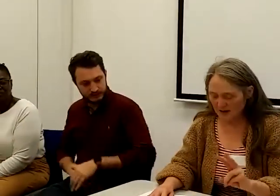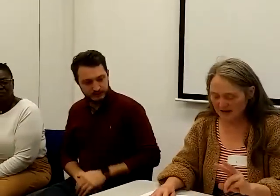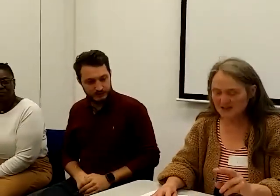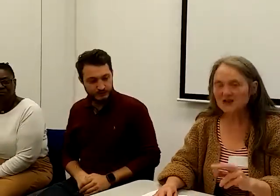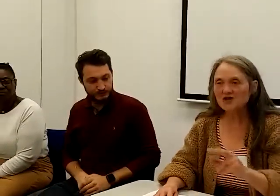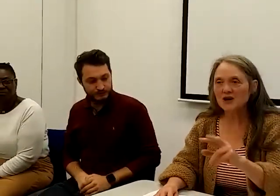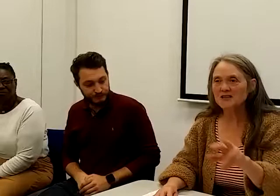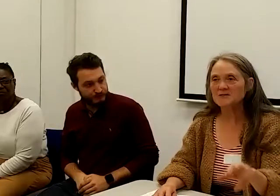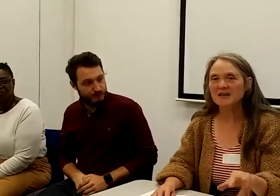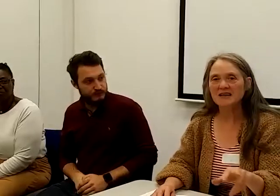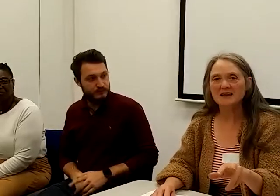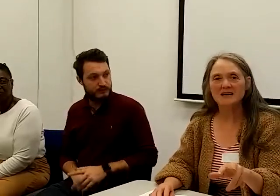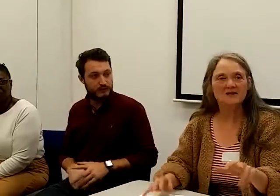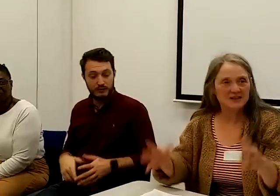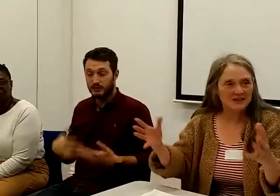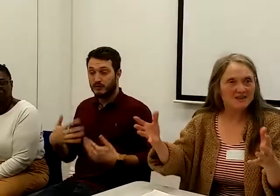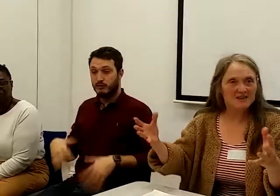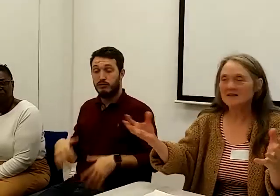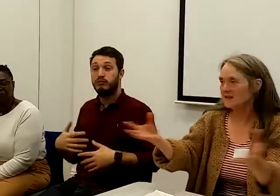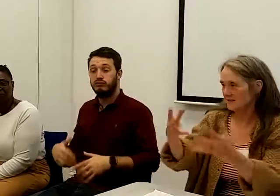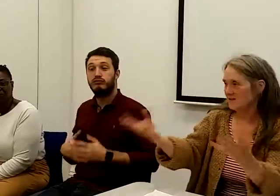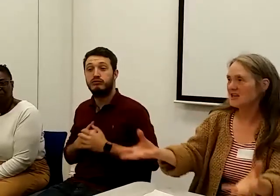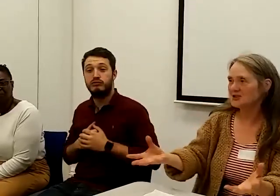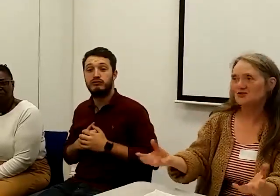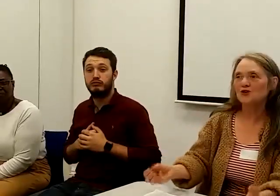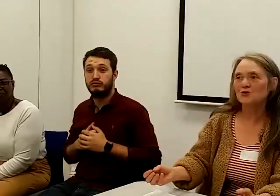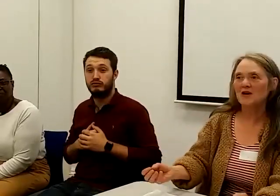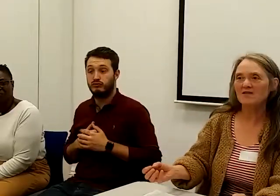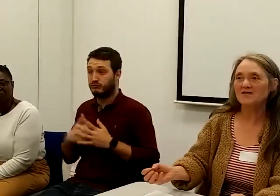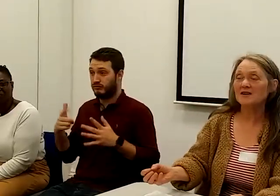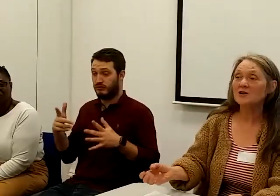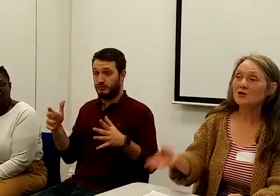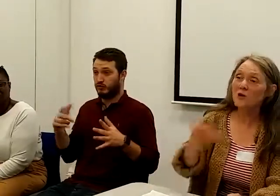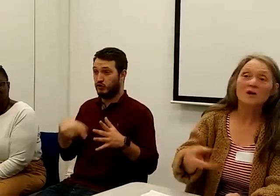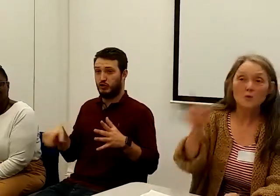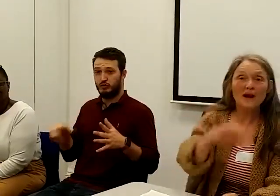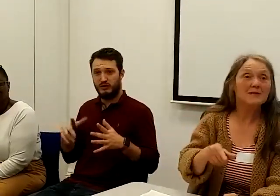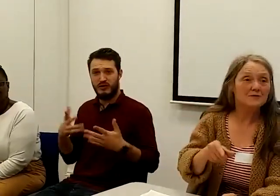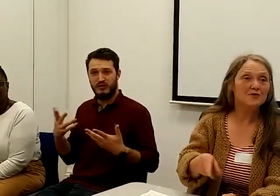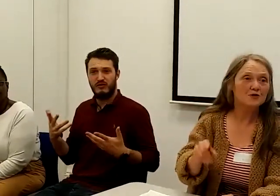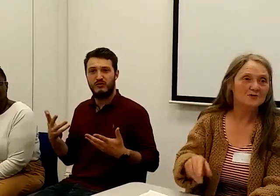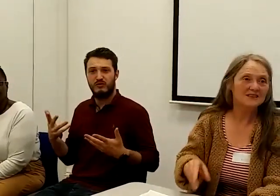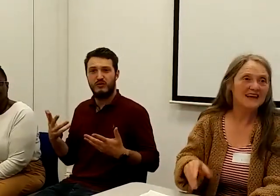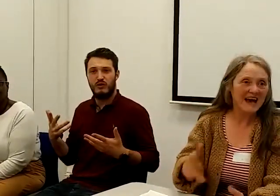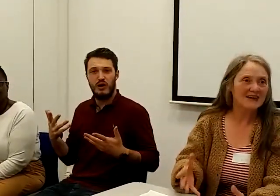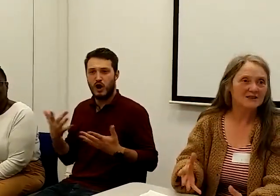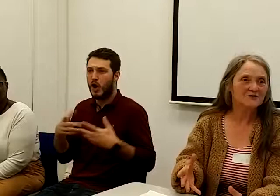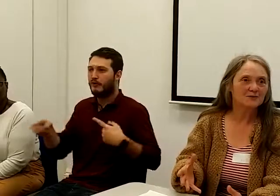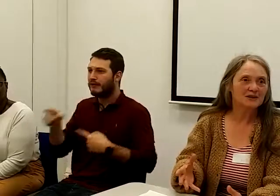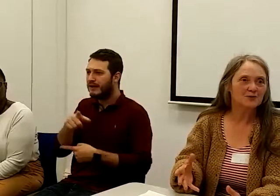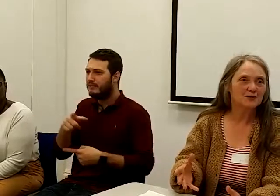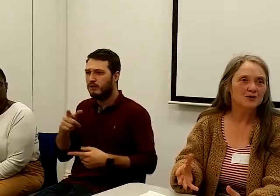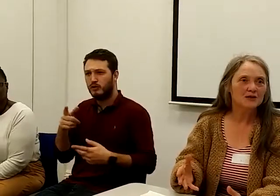It strikes me, even in this room of quite well informed and active people,